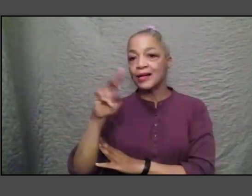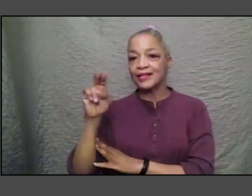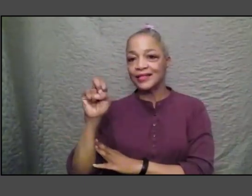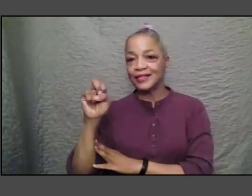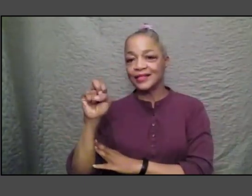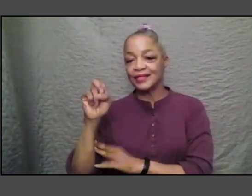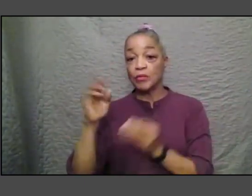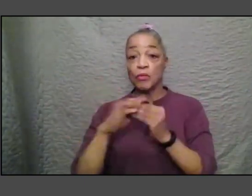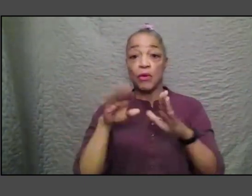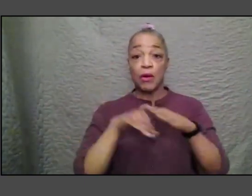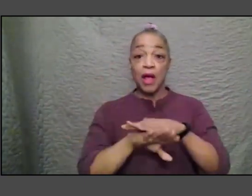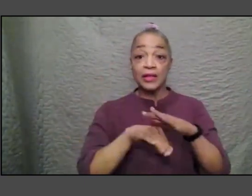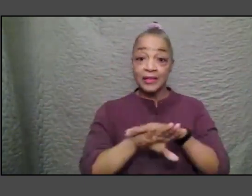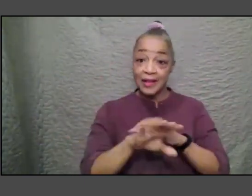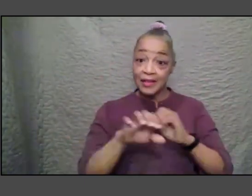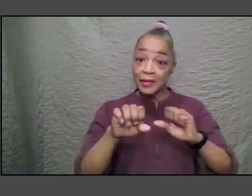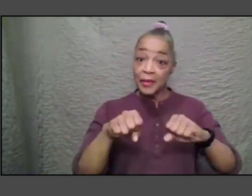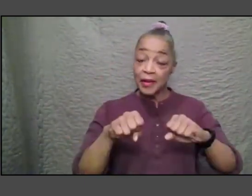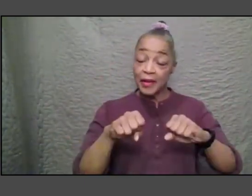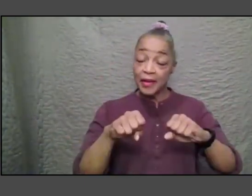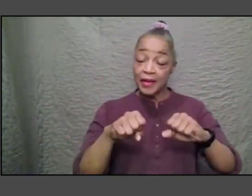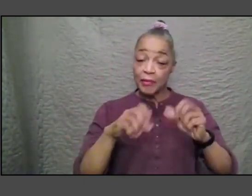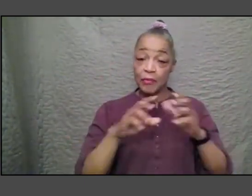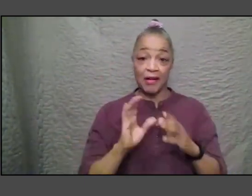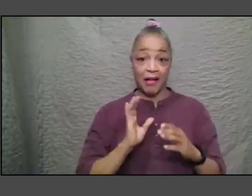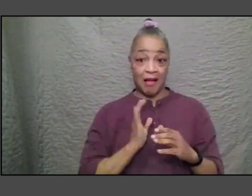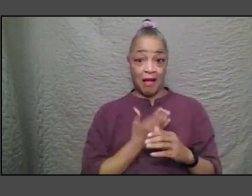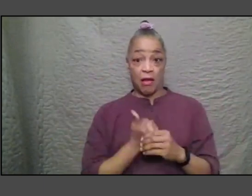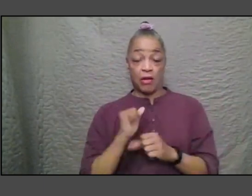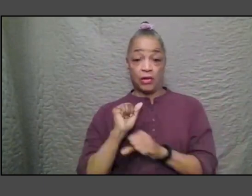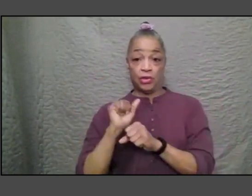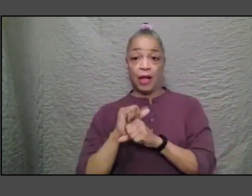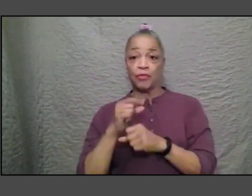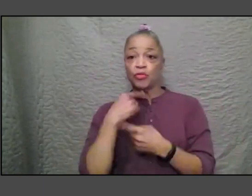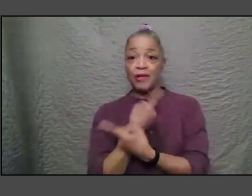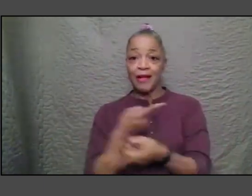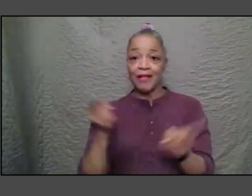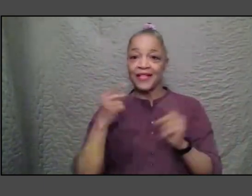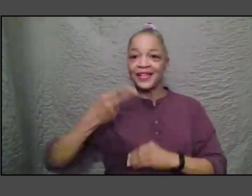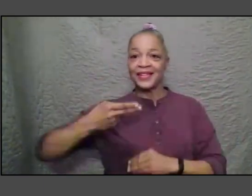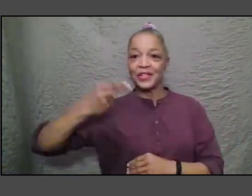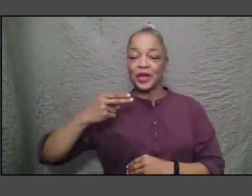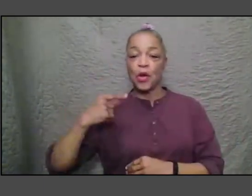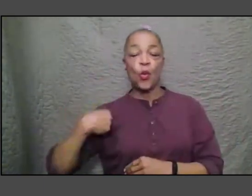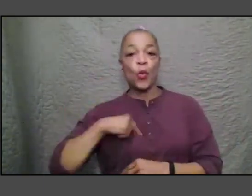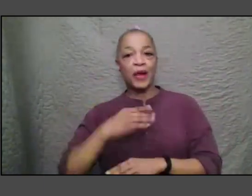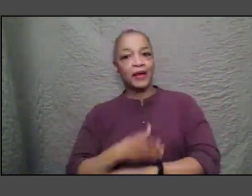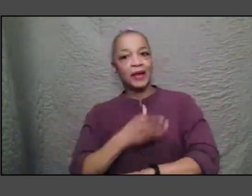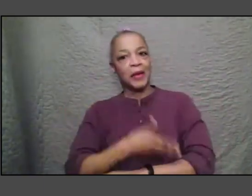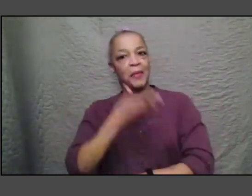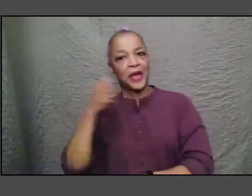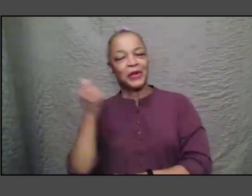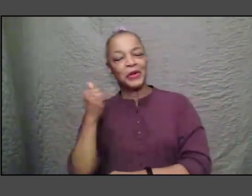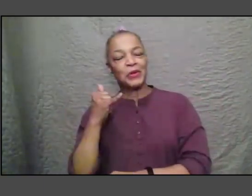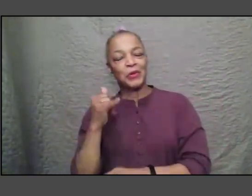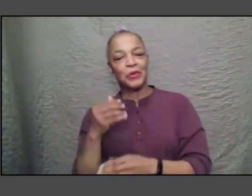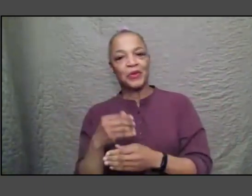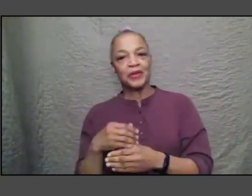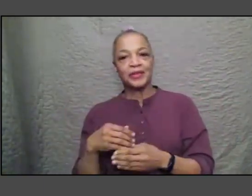make those of us whose job it is to tell that history make us better by expanding the pool that we can dip into